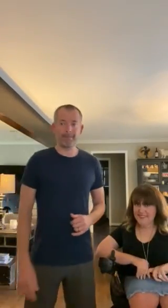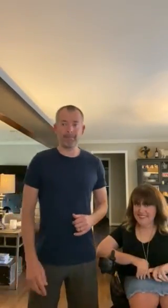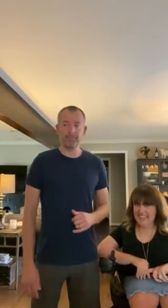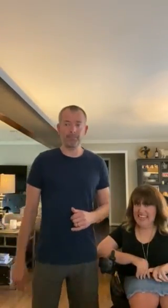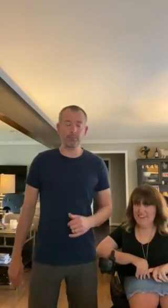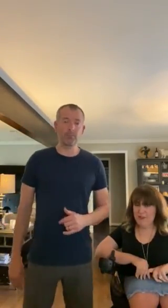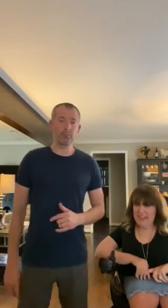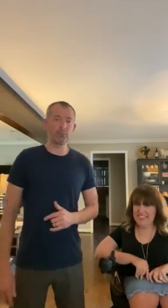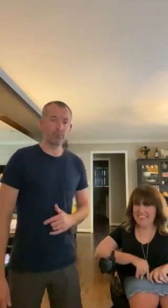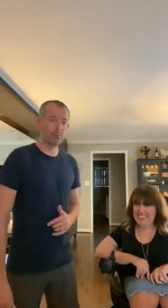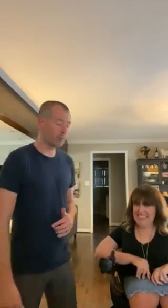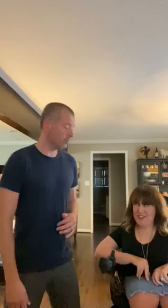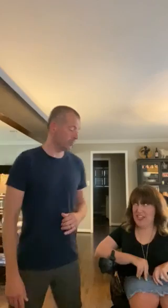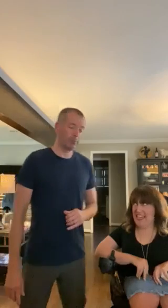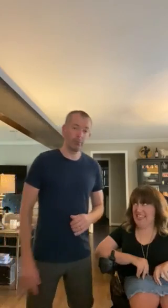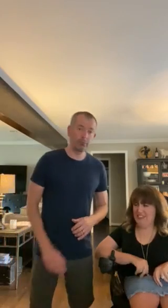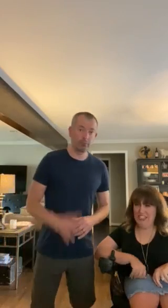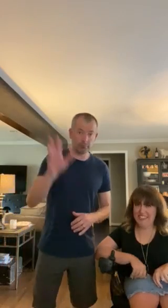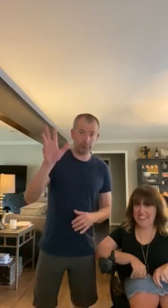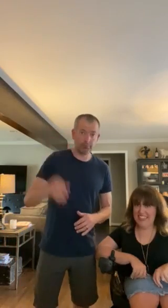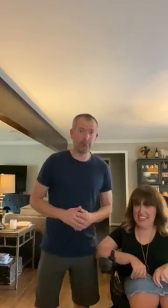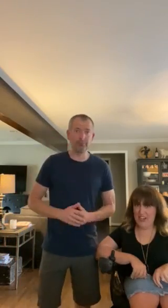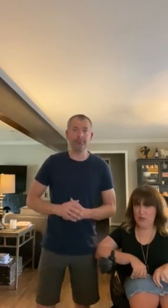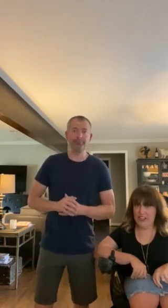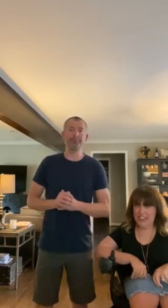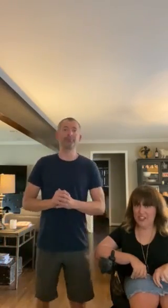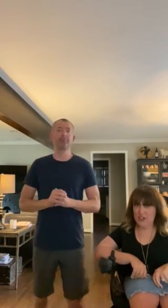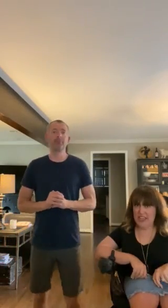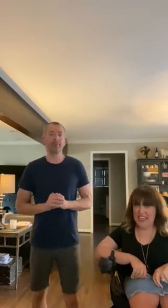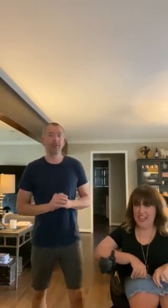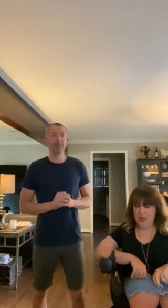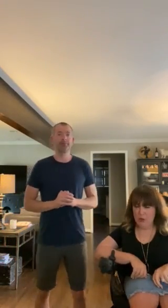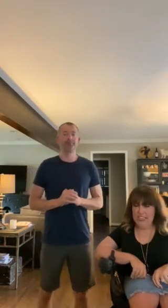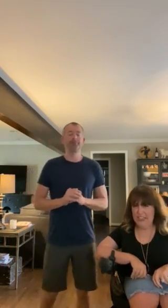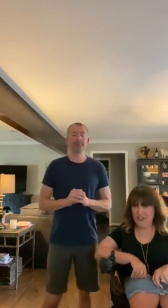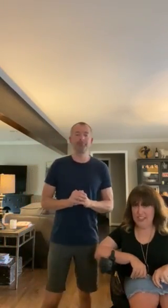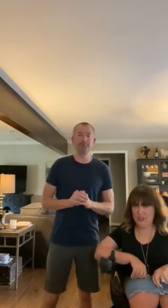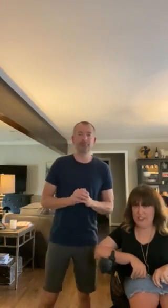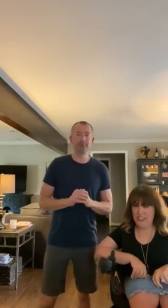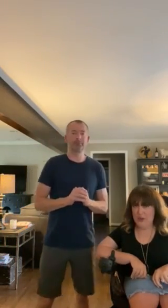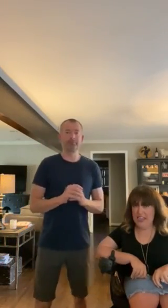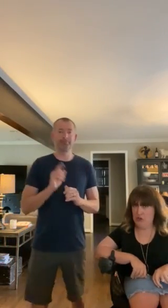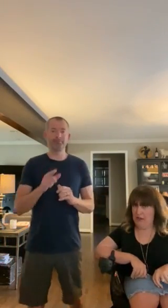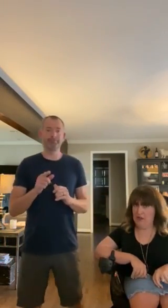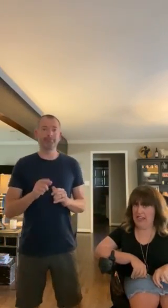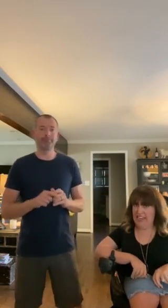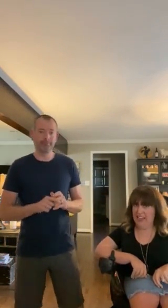hey everybody it's Angela and Justin and we are gonna do a morning energizer with you ain't no mountain high enough